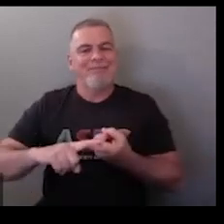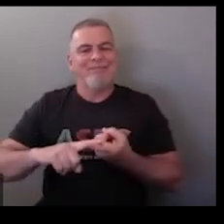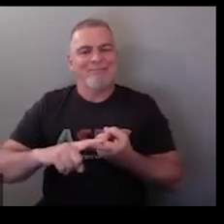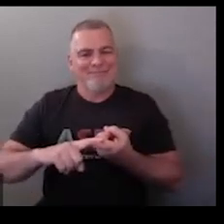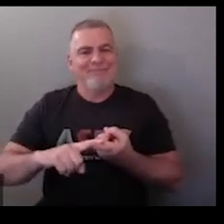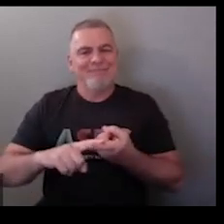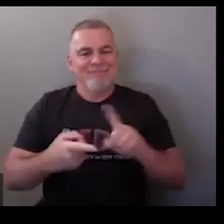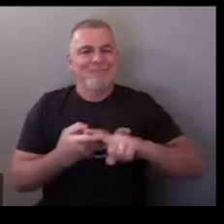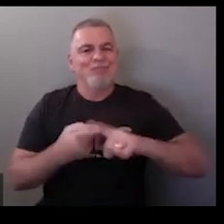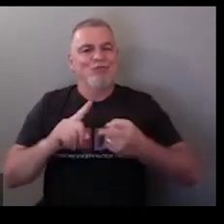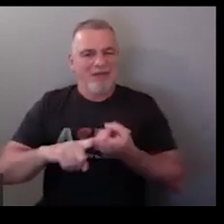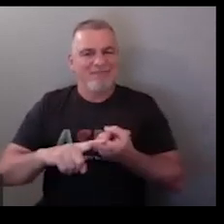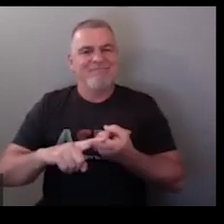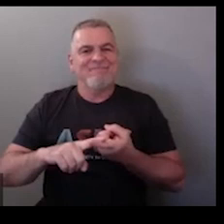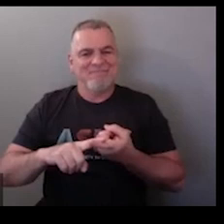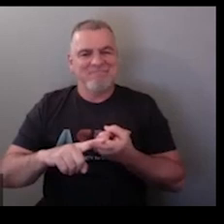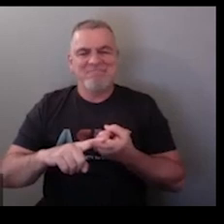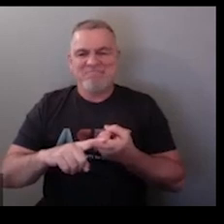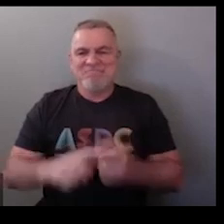this is a sign for friend